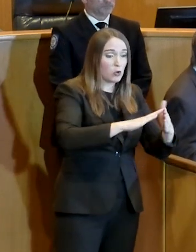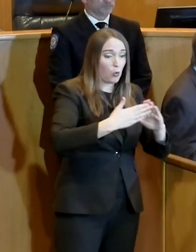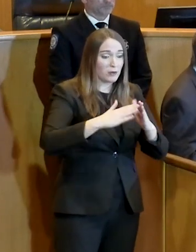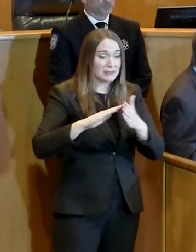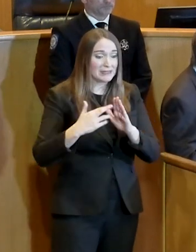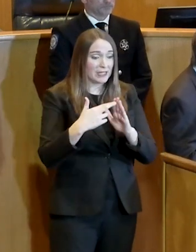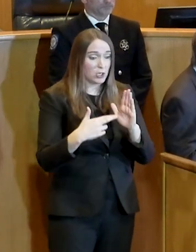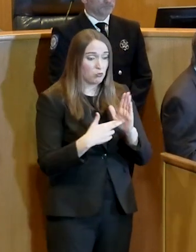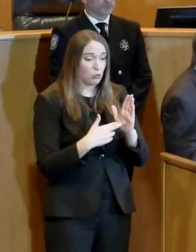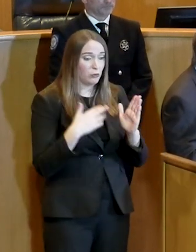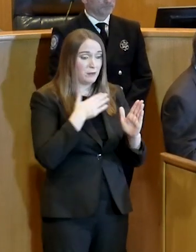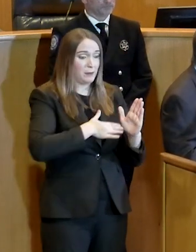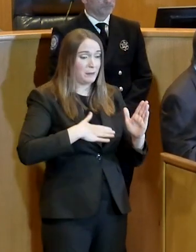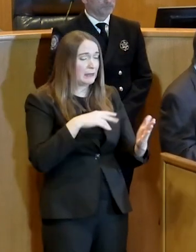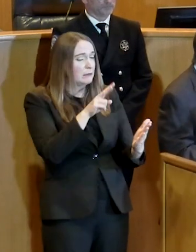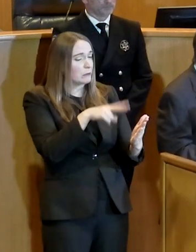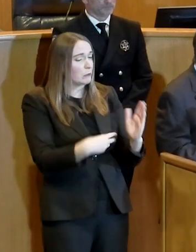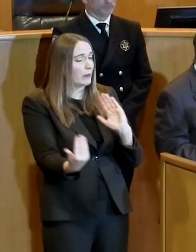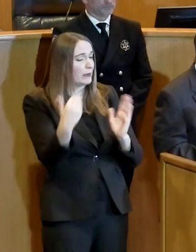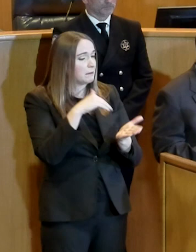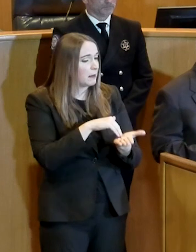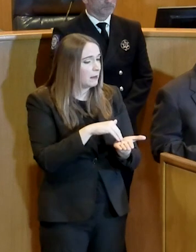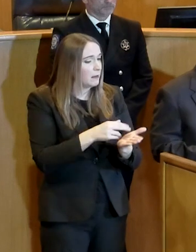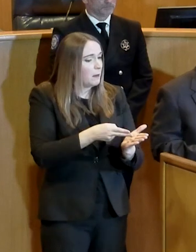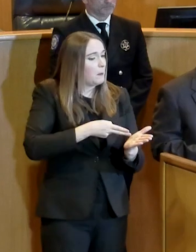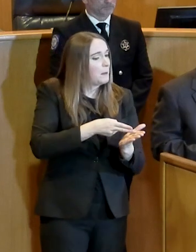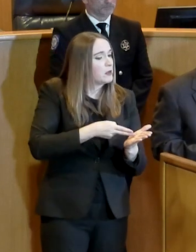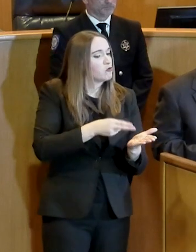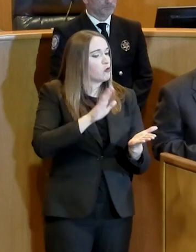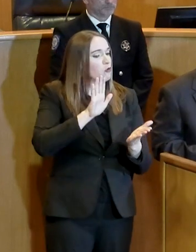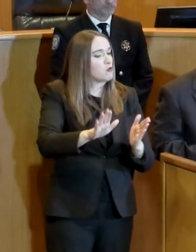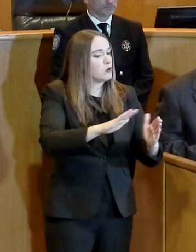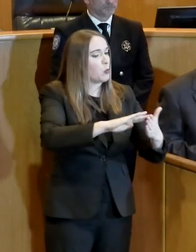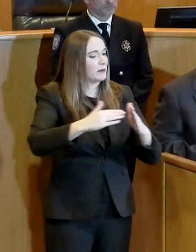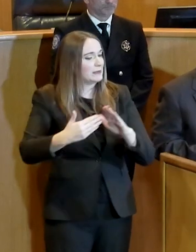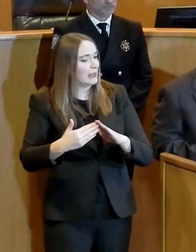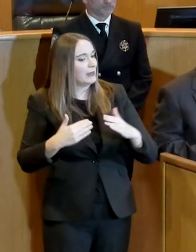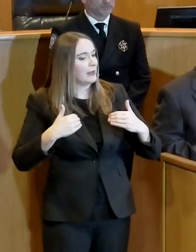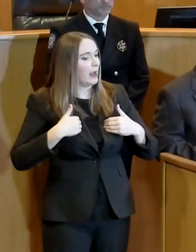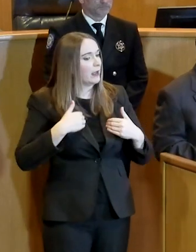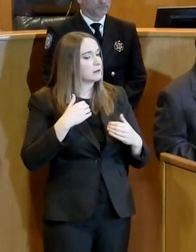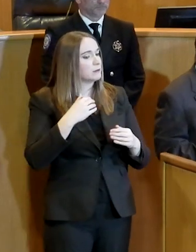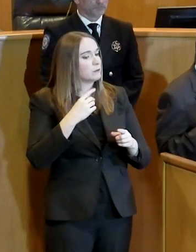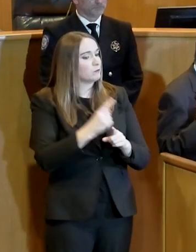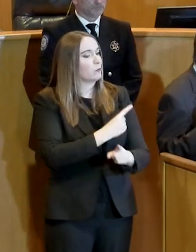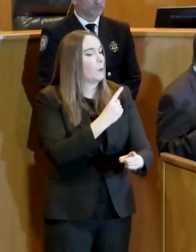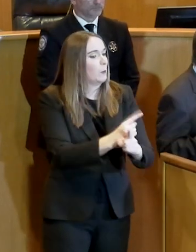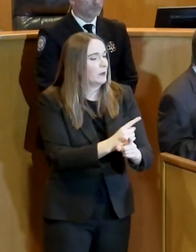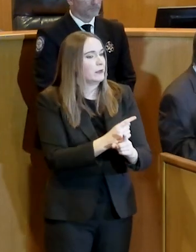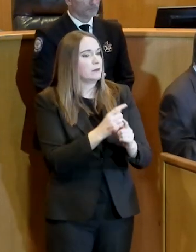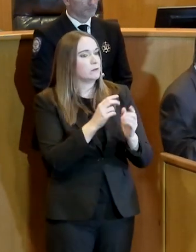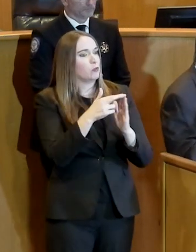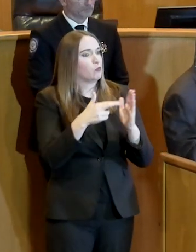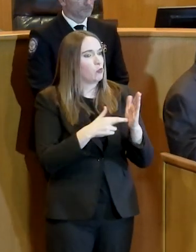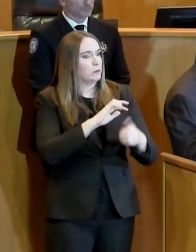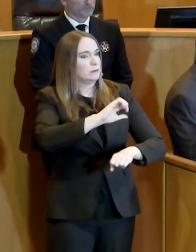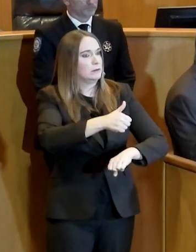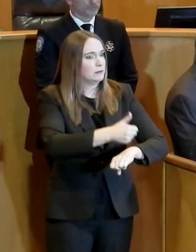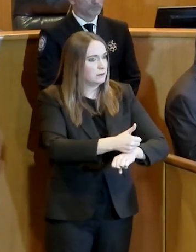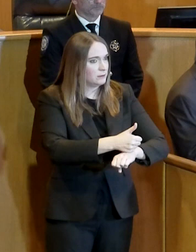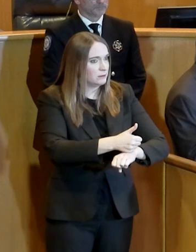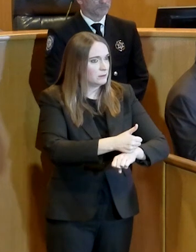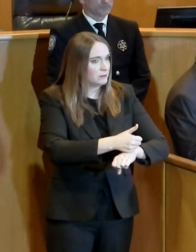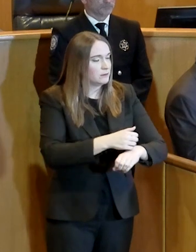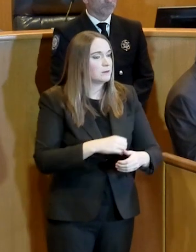to adjust or change those, but we feel certain that we have the ability or will have the